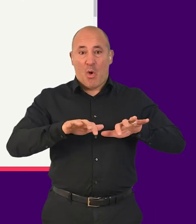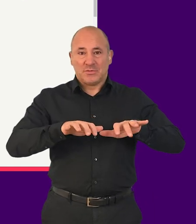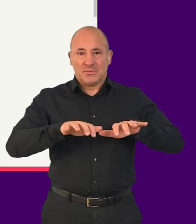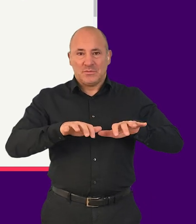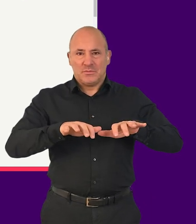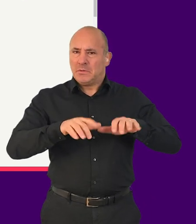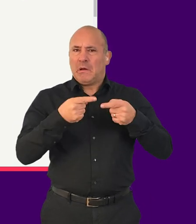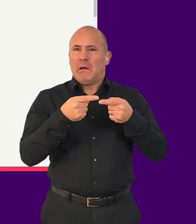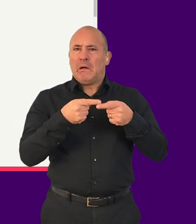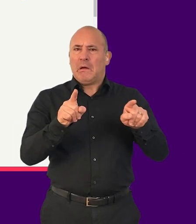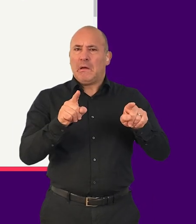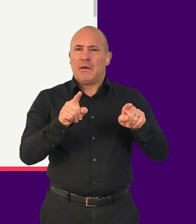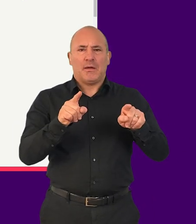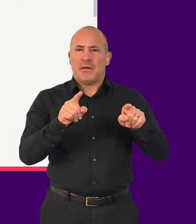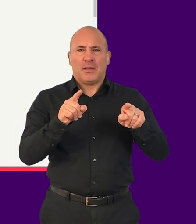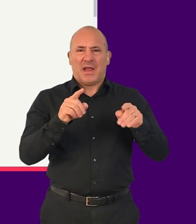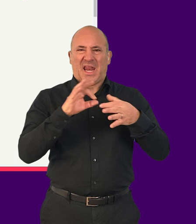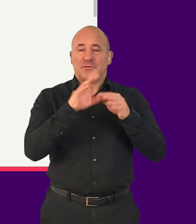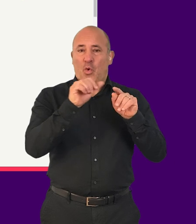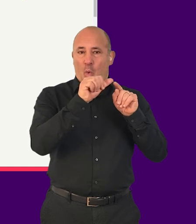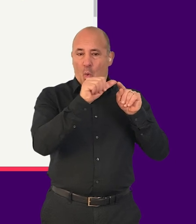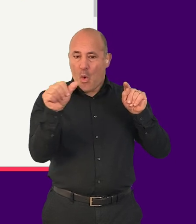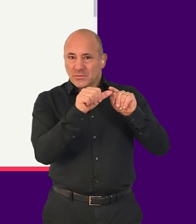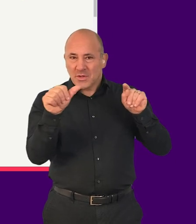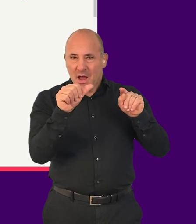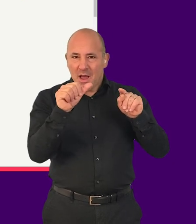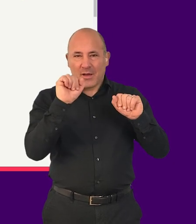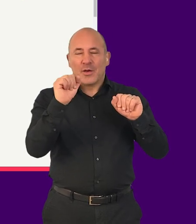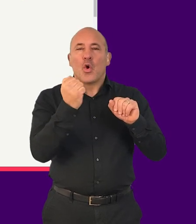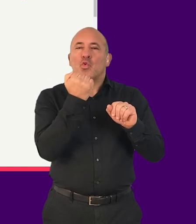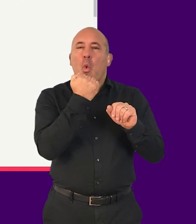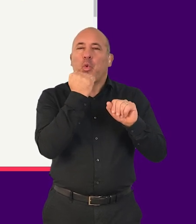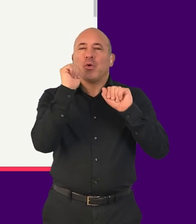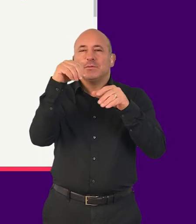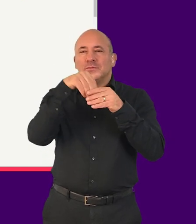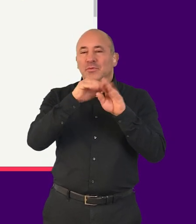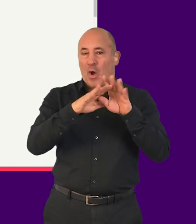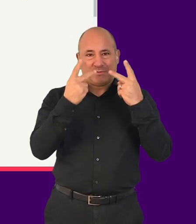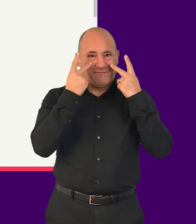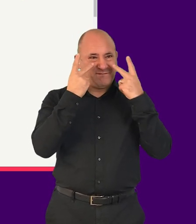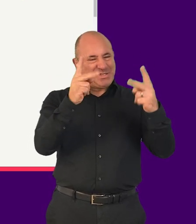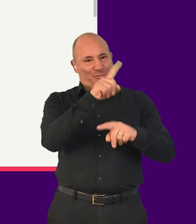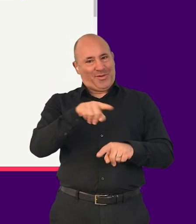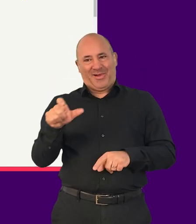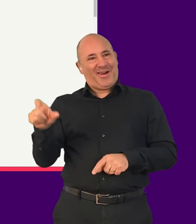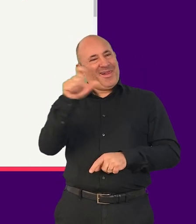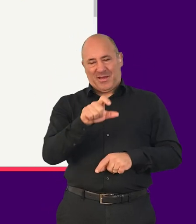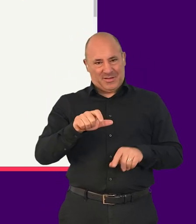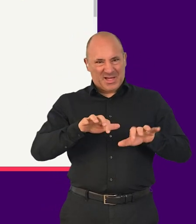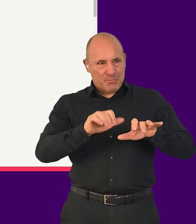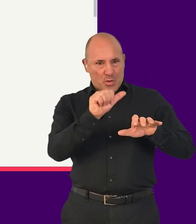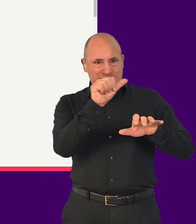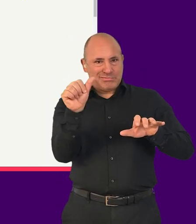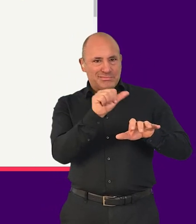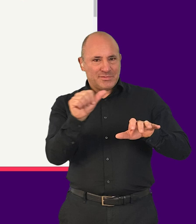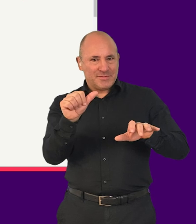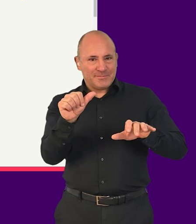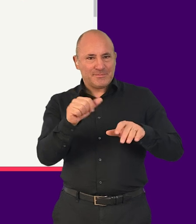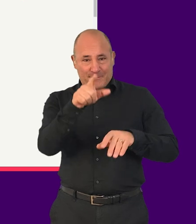your actions are constrained by the order in which content is coded rather than its visual presentation and layout. Unlike with a